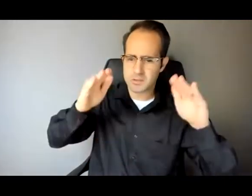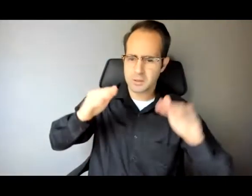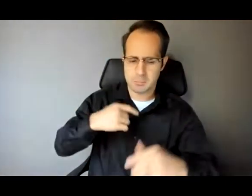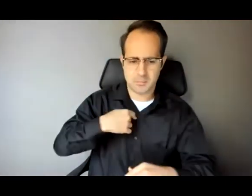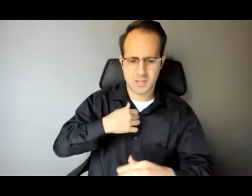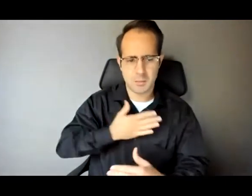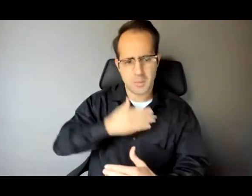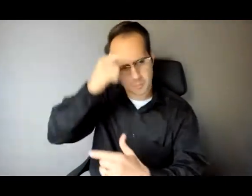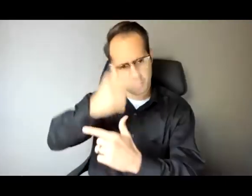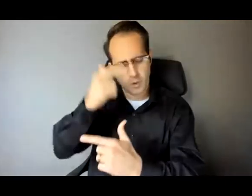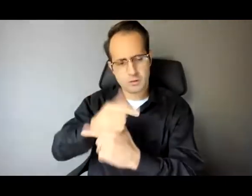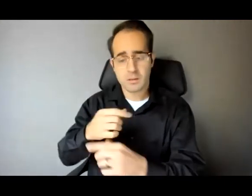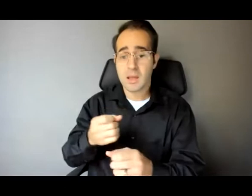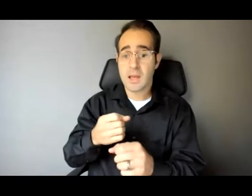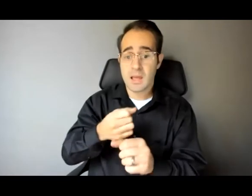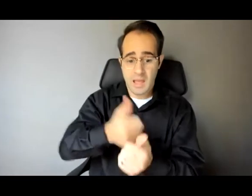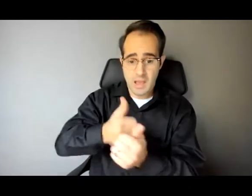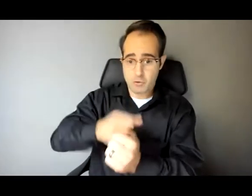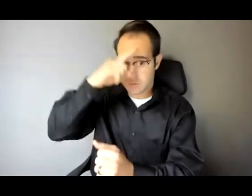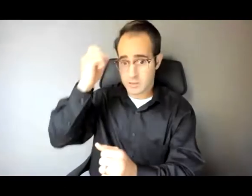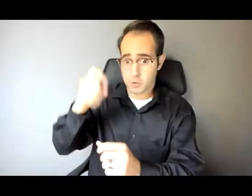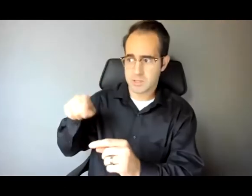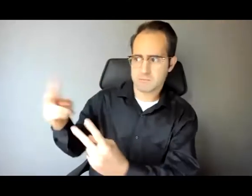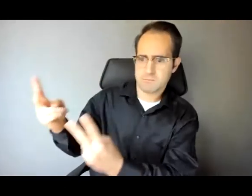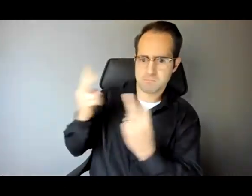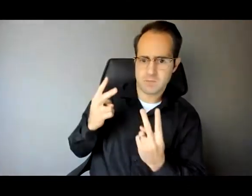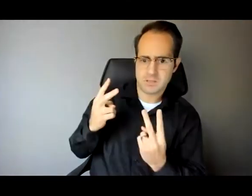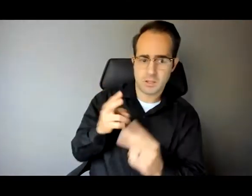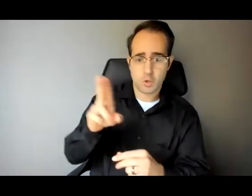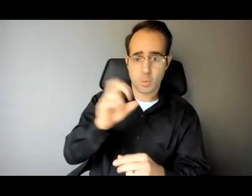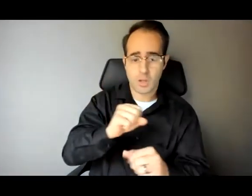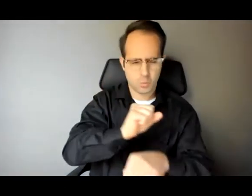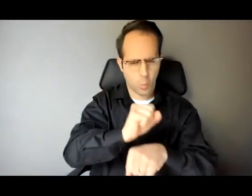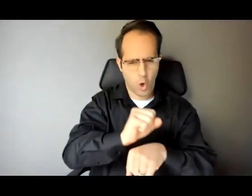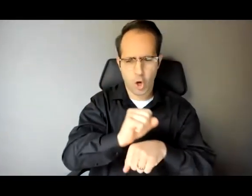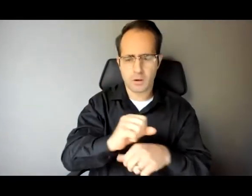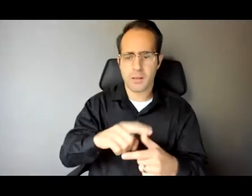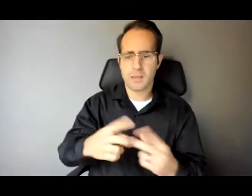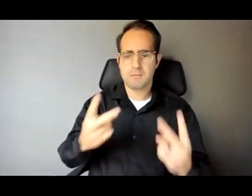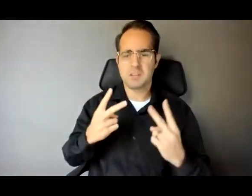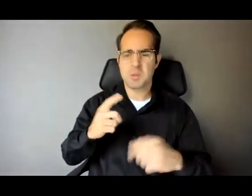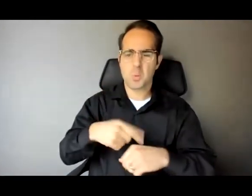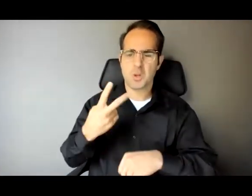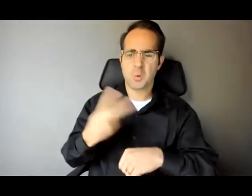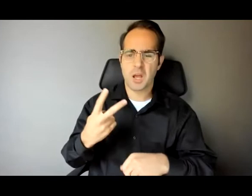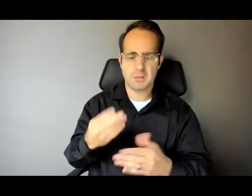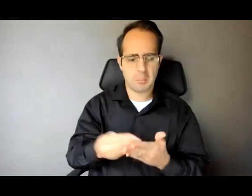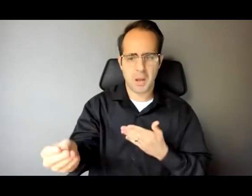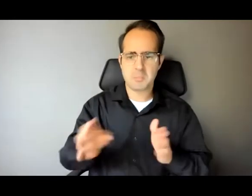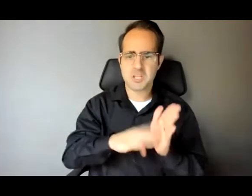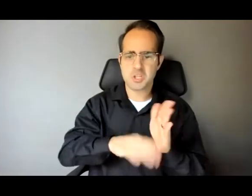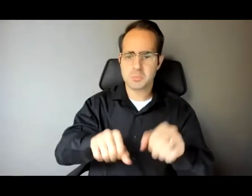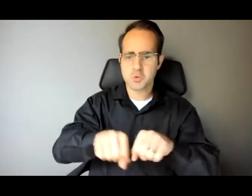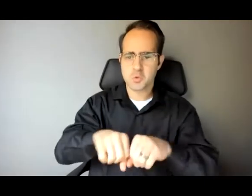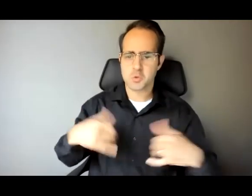visit the United States to work for his friend, visit me once or twice, and then buy me a cheap pair of sneakers and a coat before he